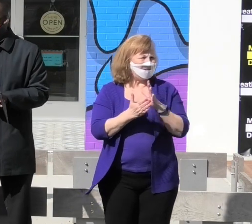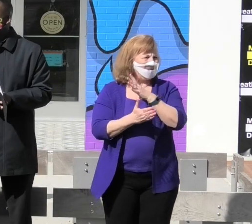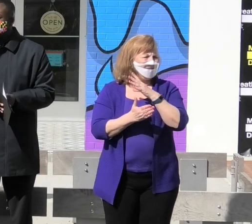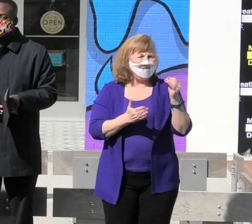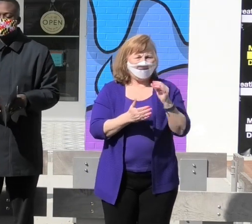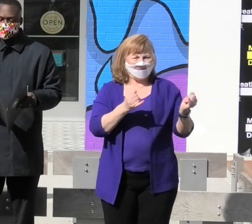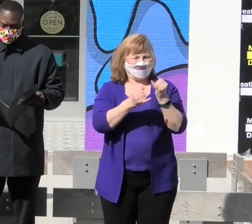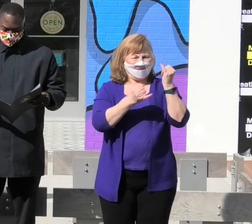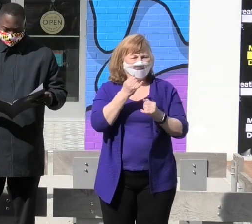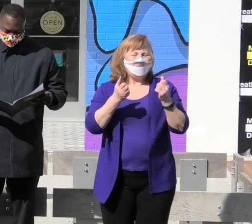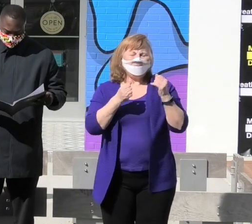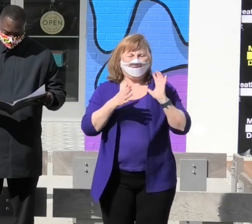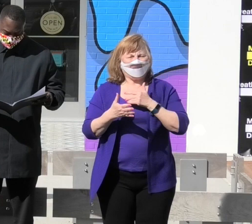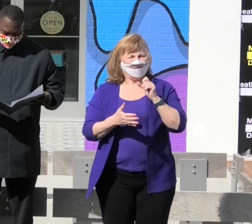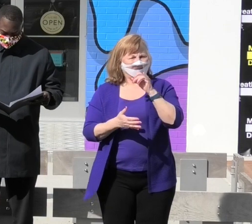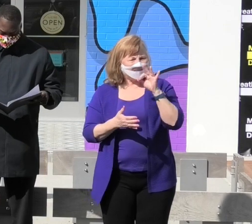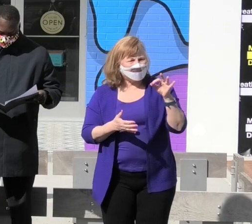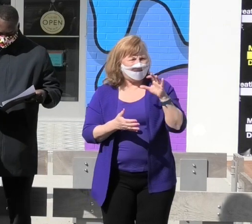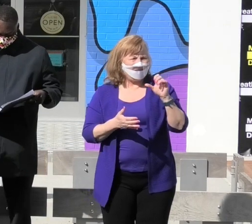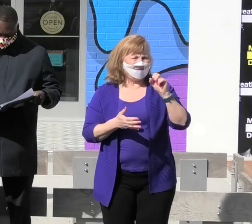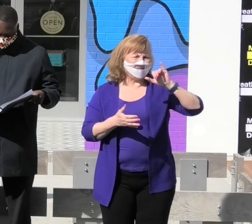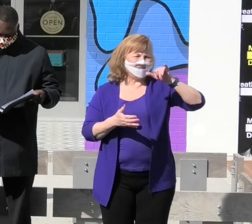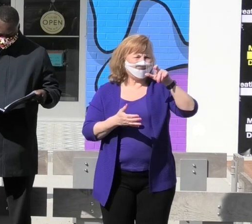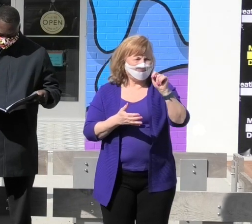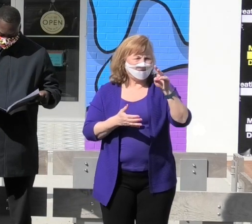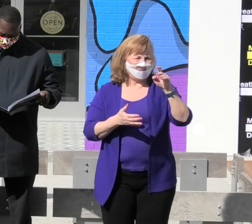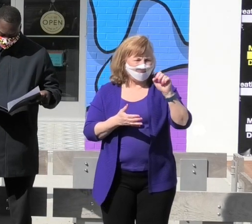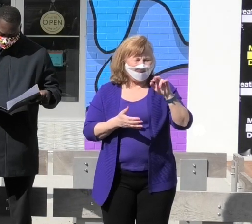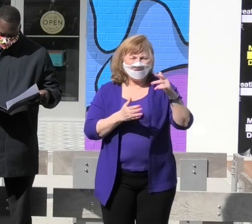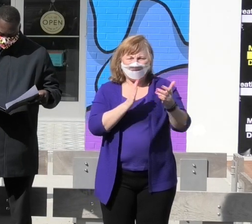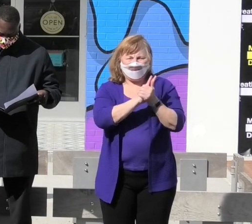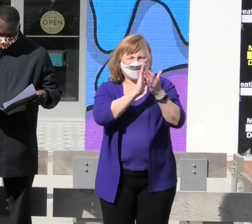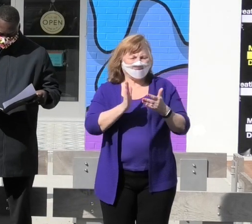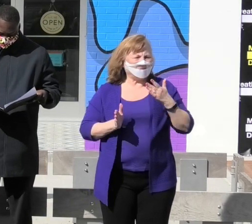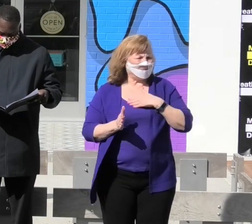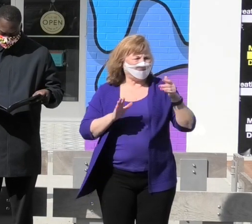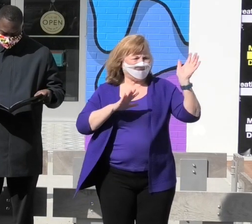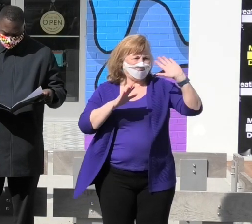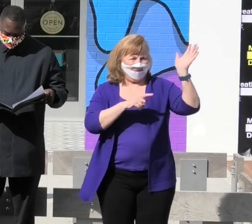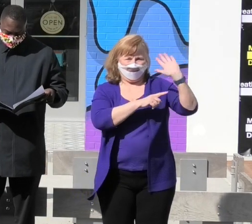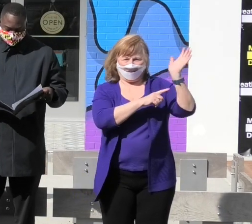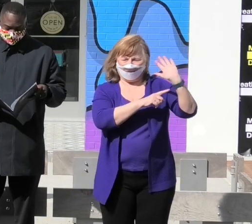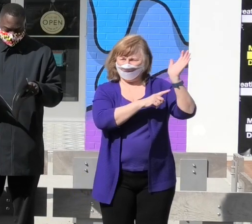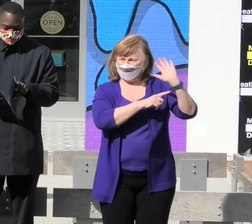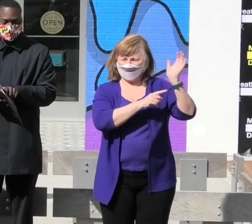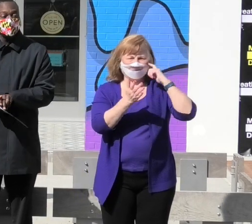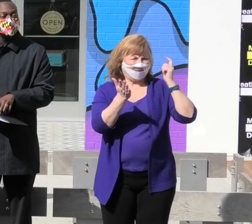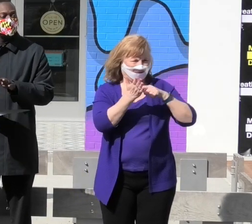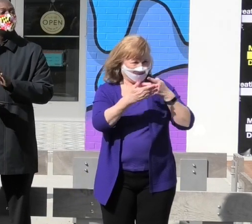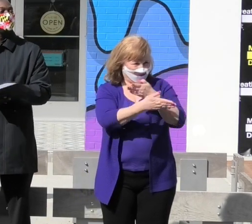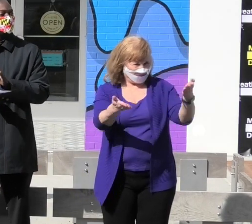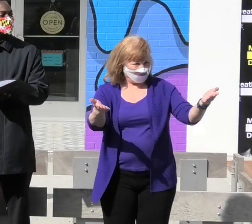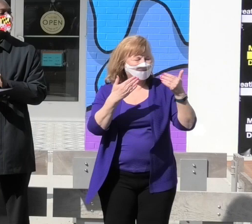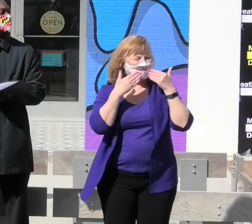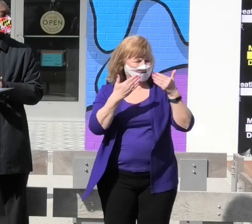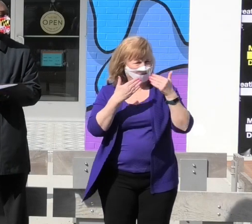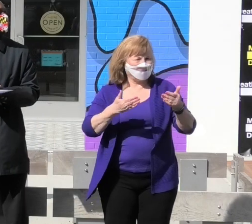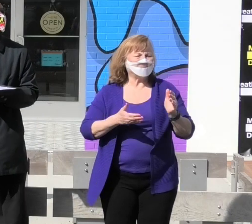And finally, many of our staff and subject matter experts, if you could also wave so you could be recognized. Thank you.